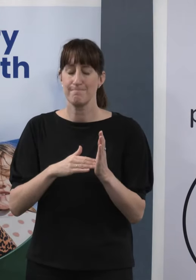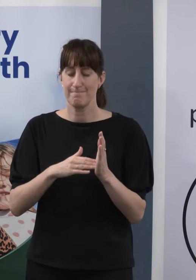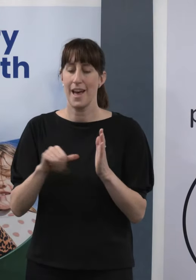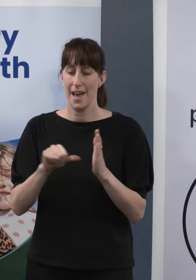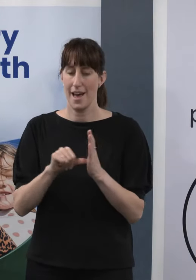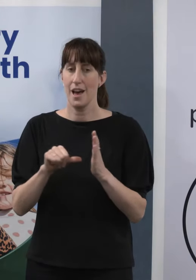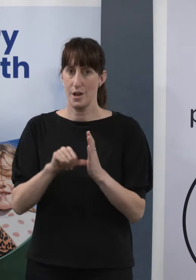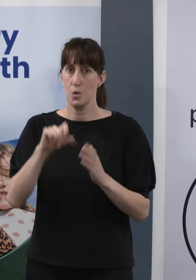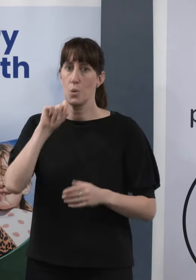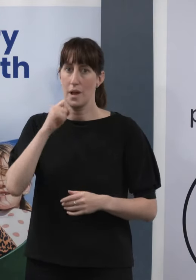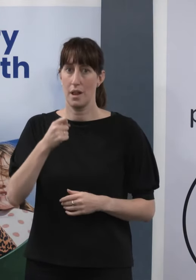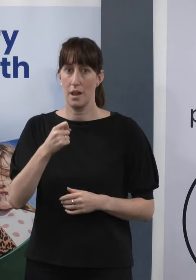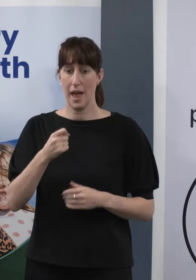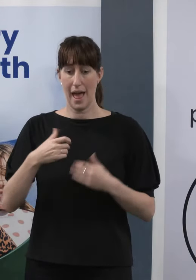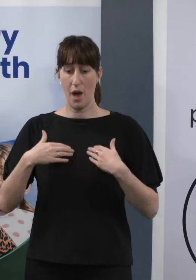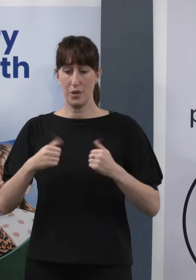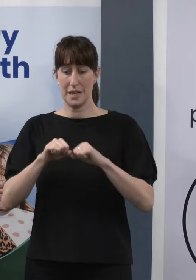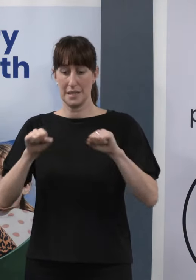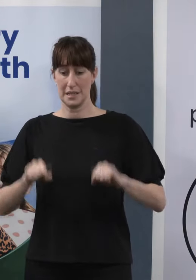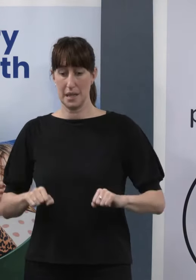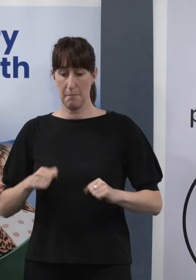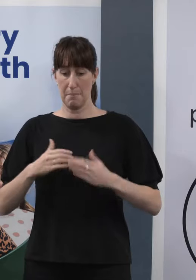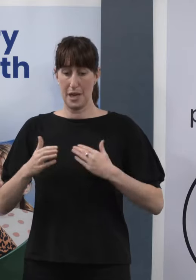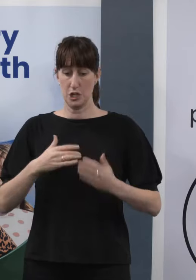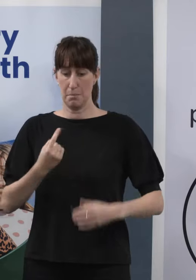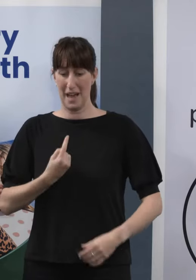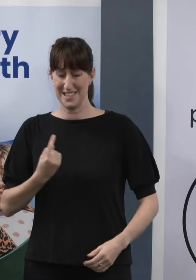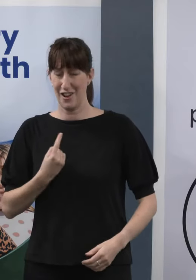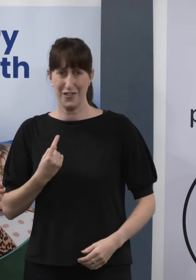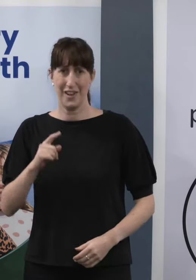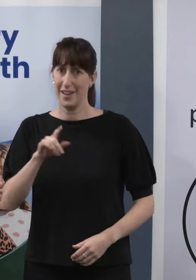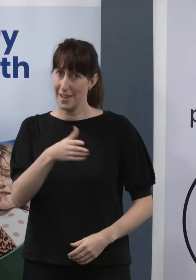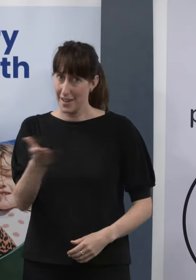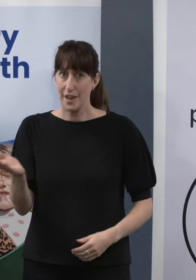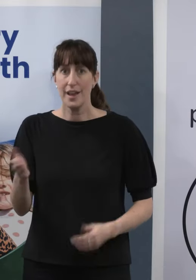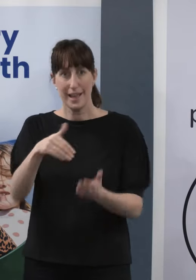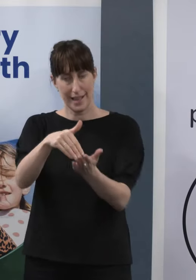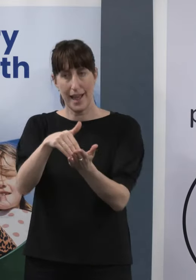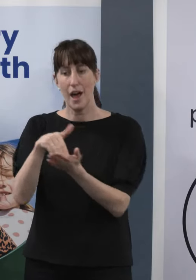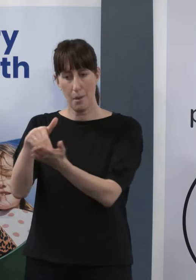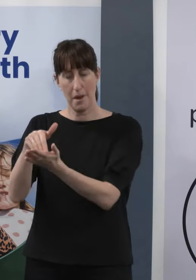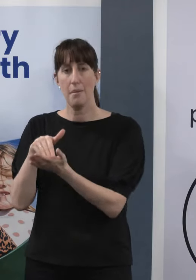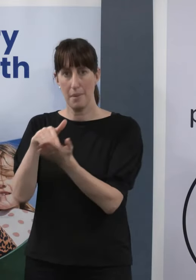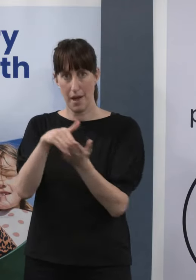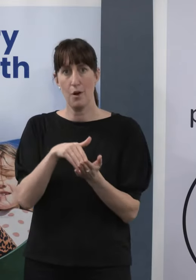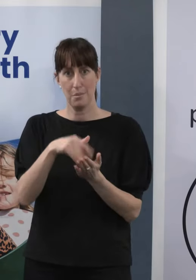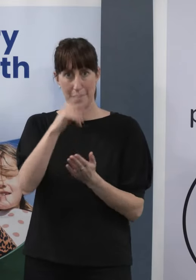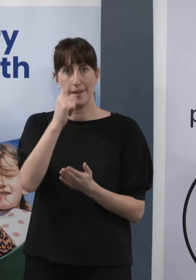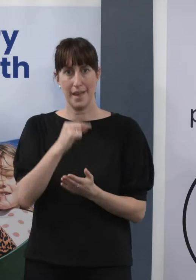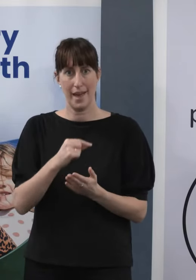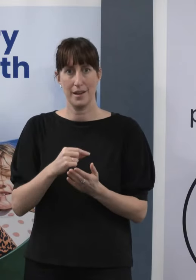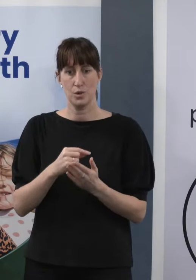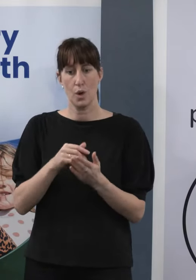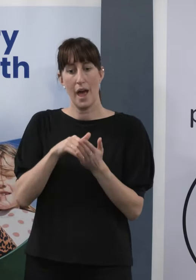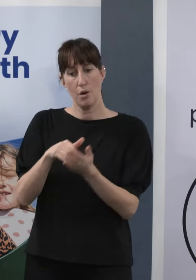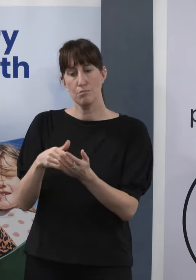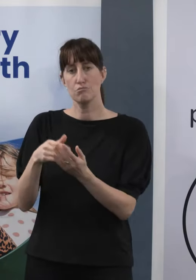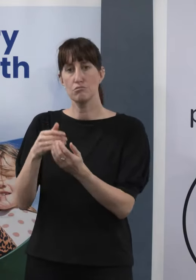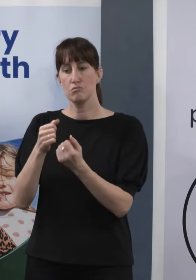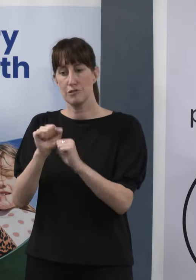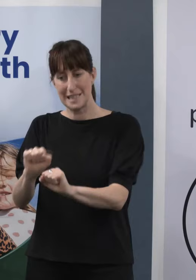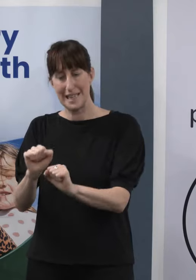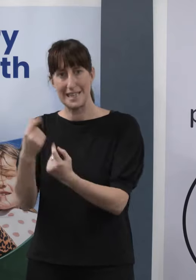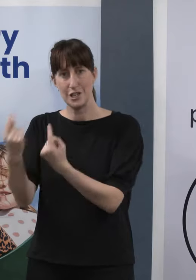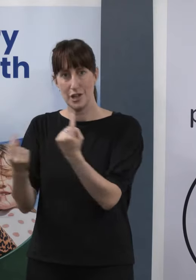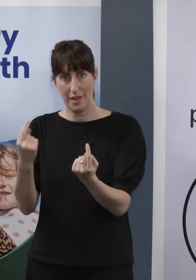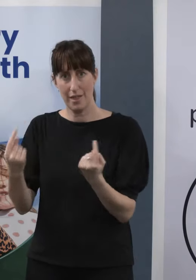and the health system can't do it alone. There are things that we can all do to help protect each other and to make sure that our